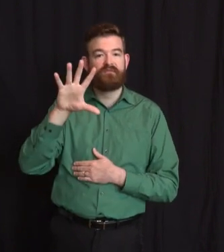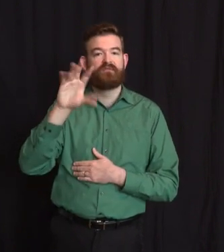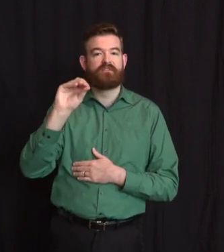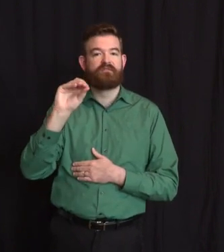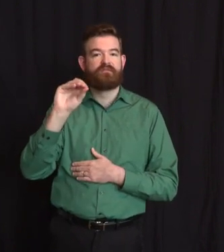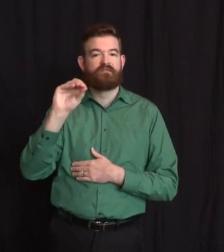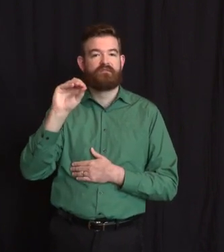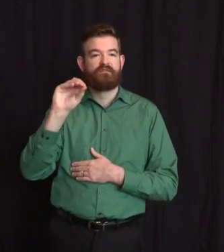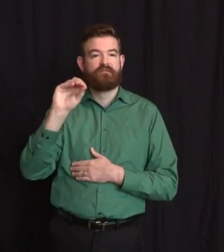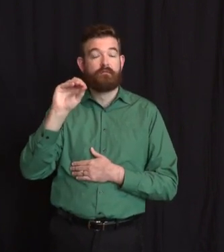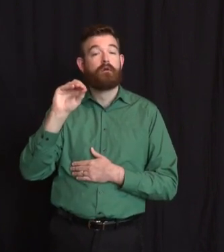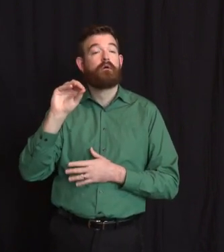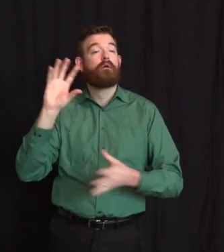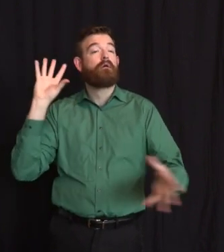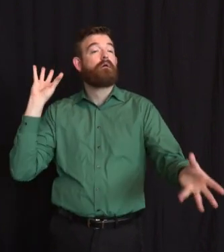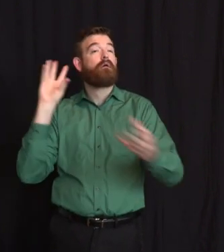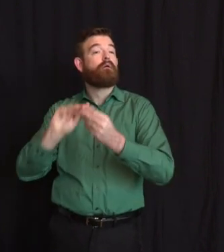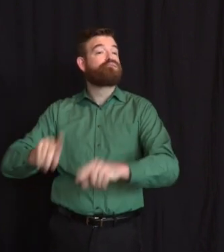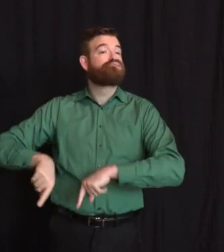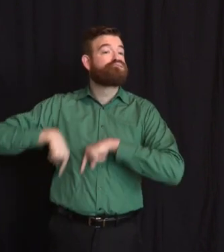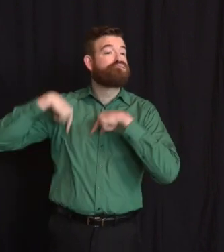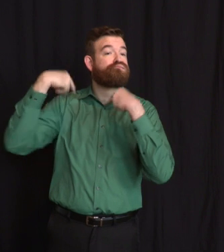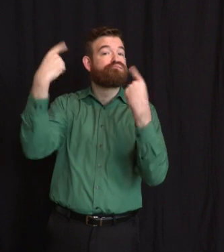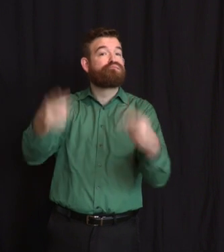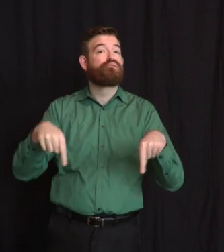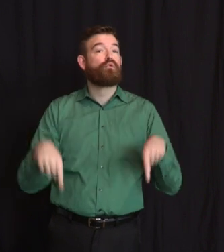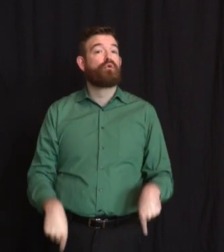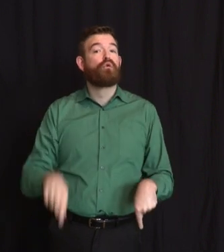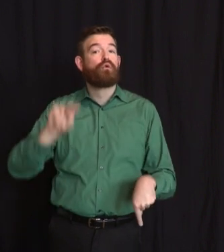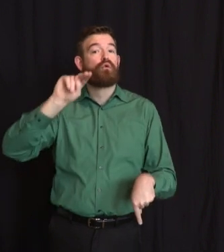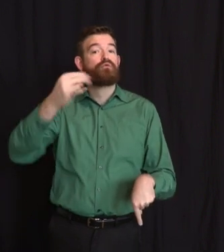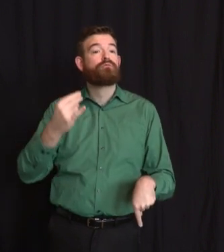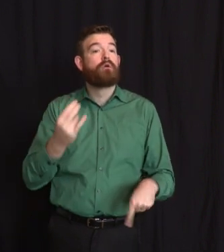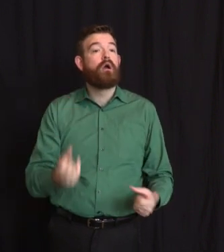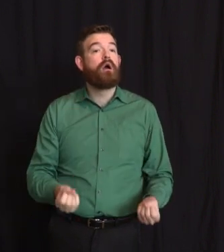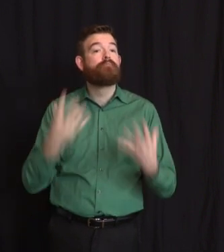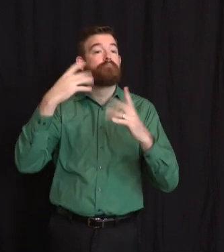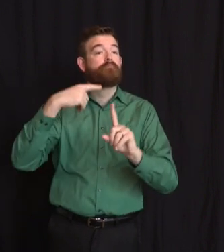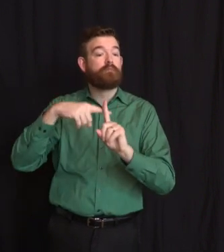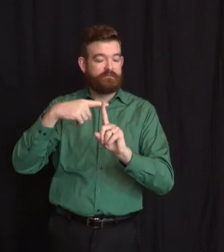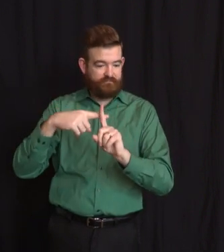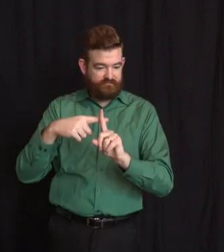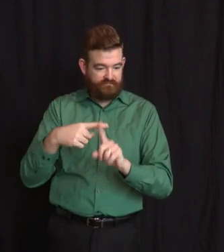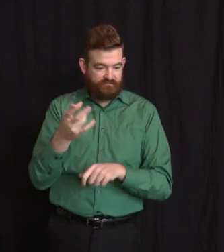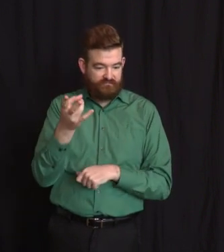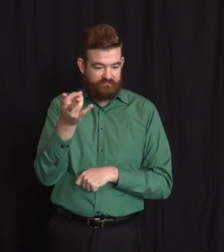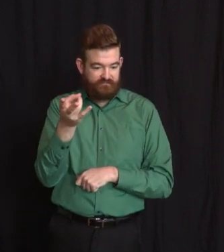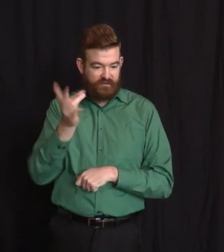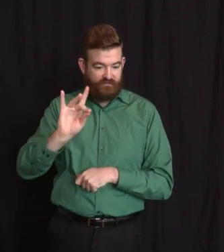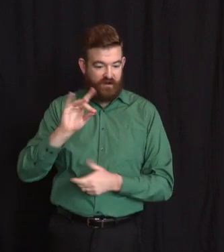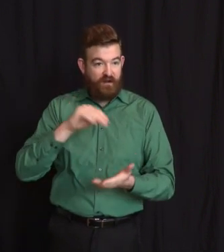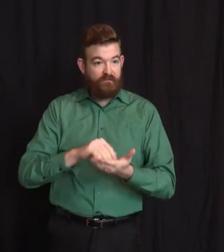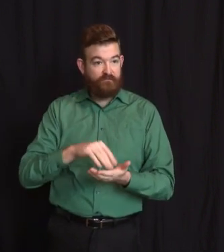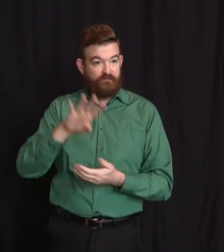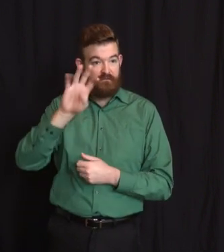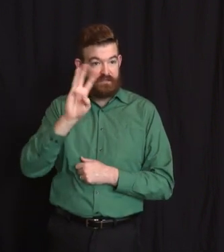total of New Jerseyans who have now tested positive to 78,467. Again,